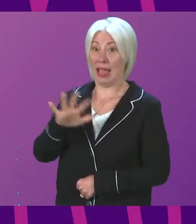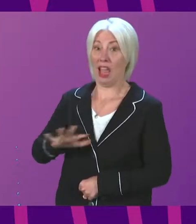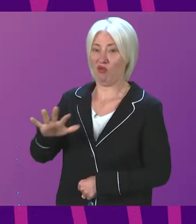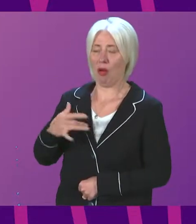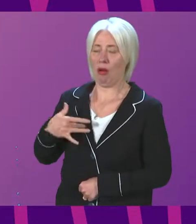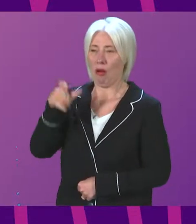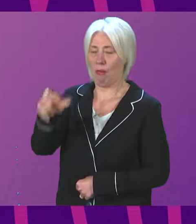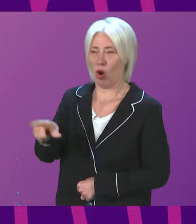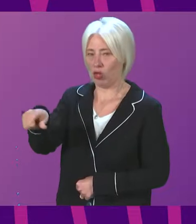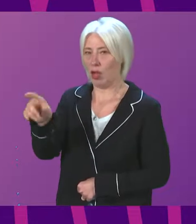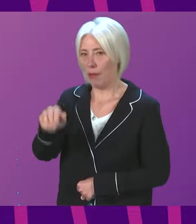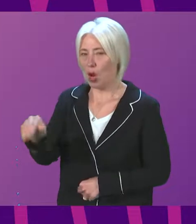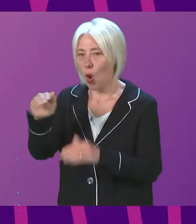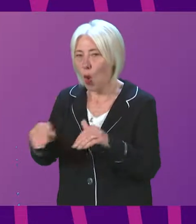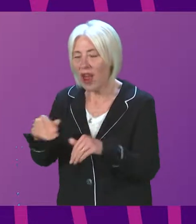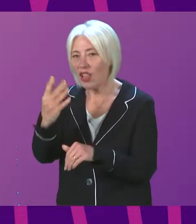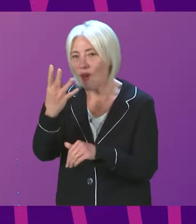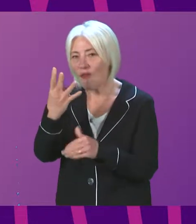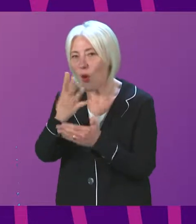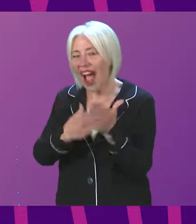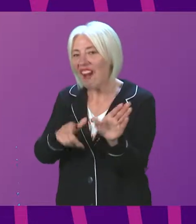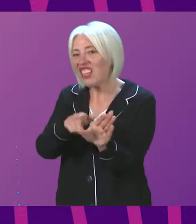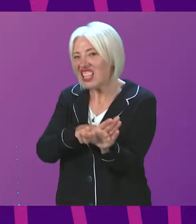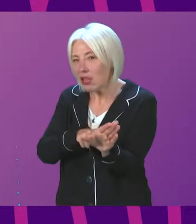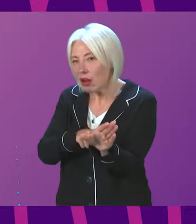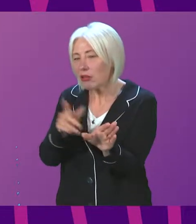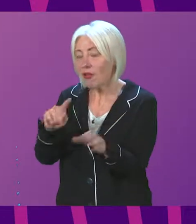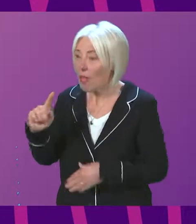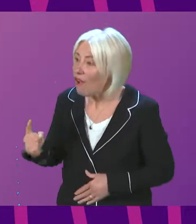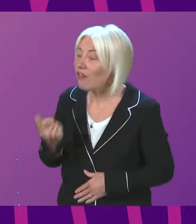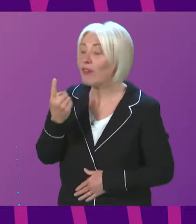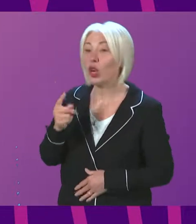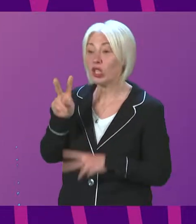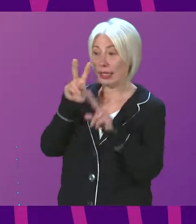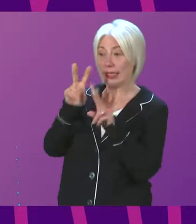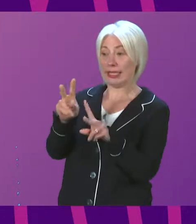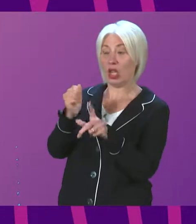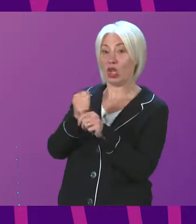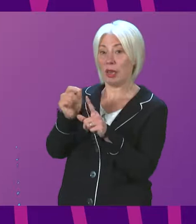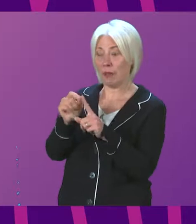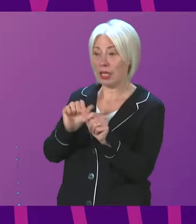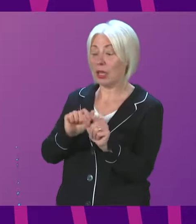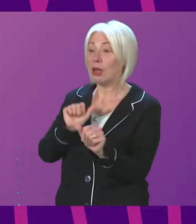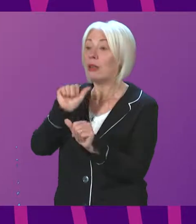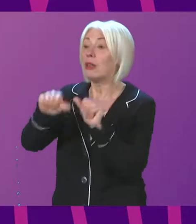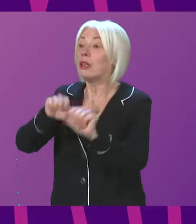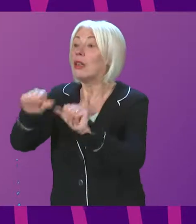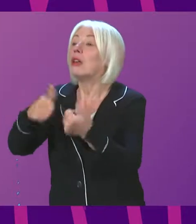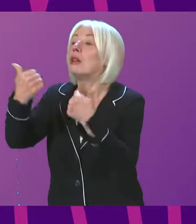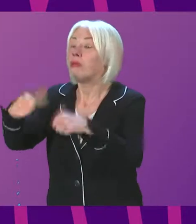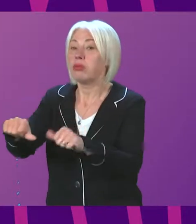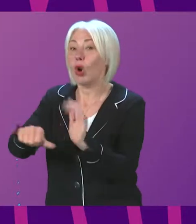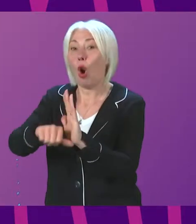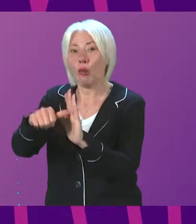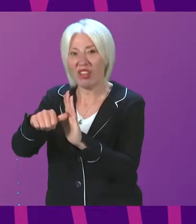who has been waiting four and a half years from first being seen by his doctor to getting the operation he needs. Four